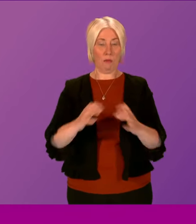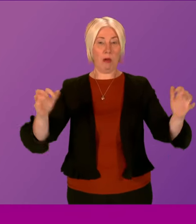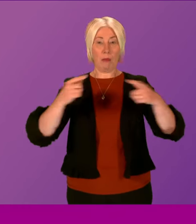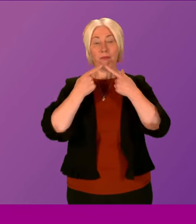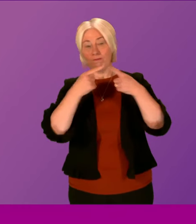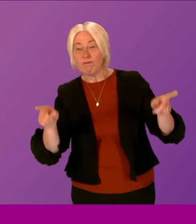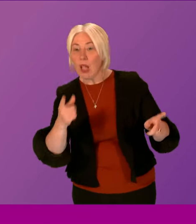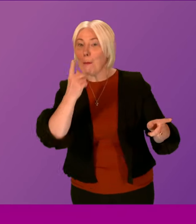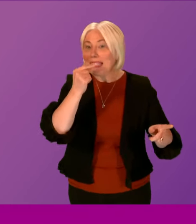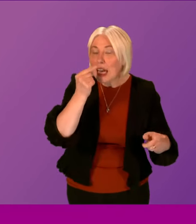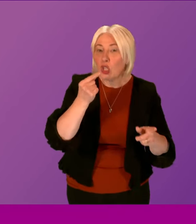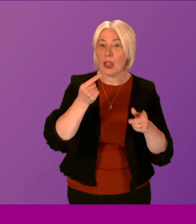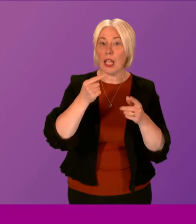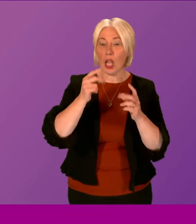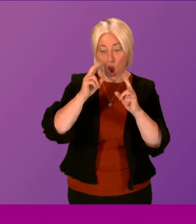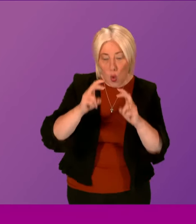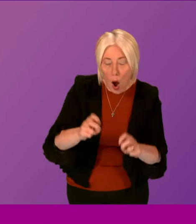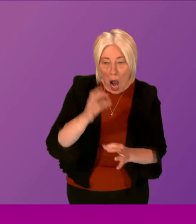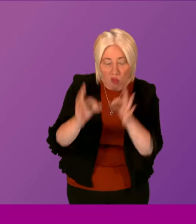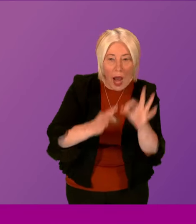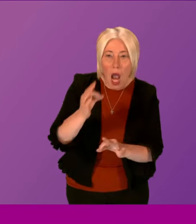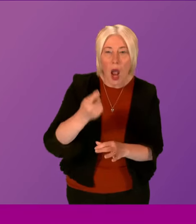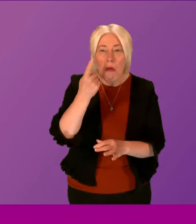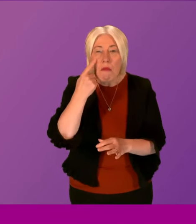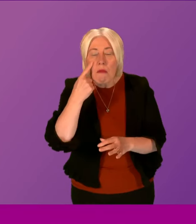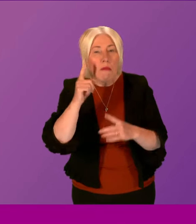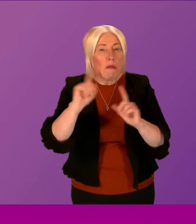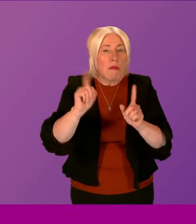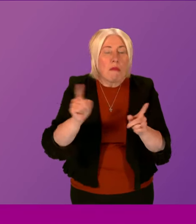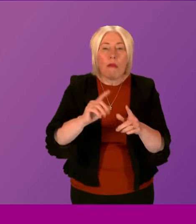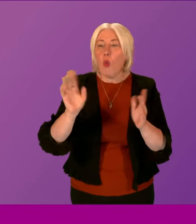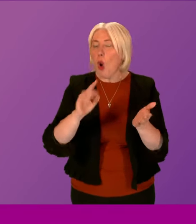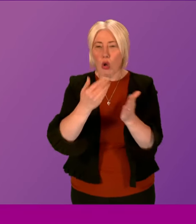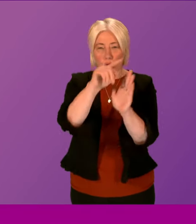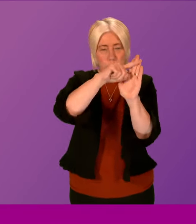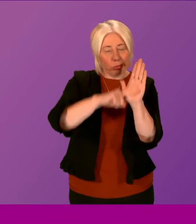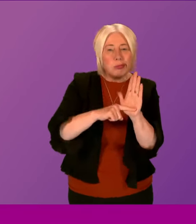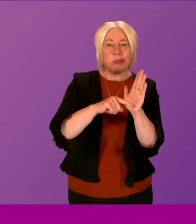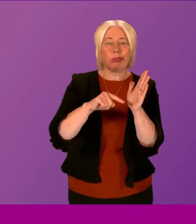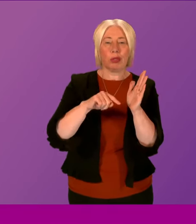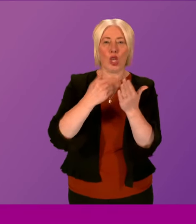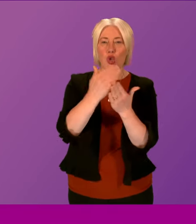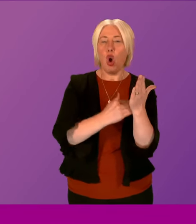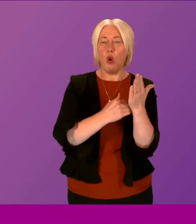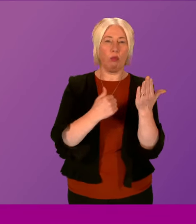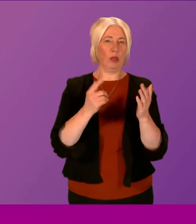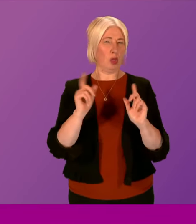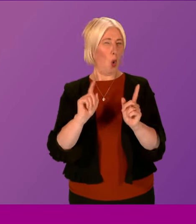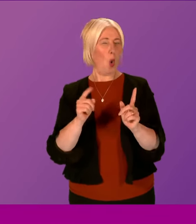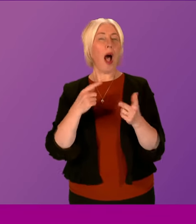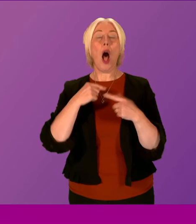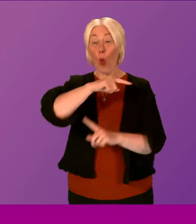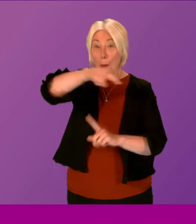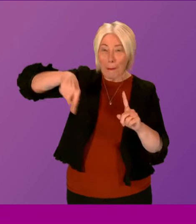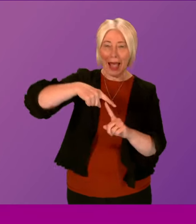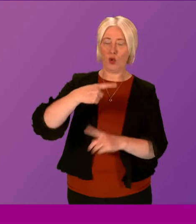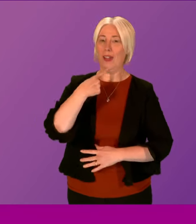public inquiry could look to explore and examine what any potential terms of reference may well look like as well. So I go back to my central